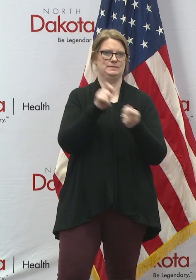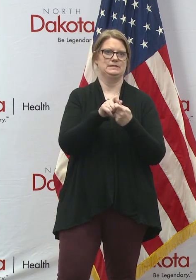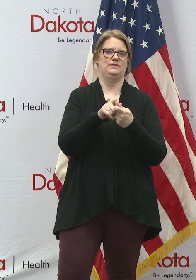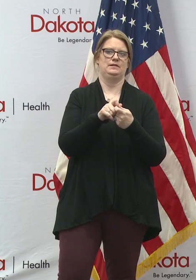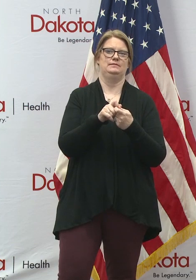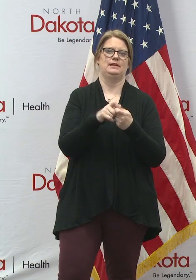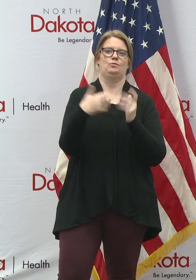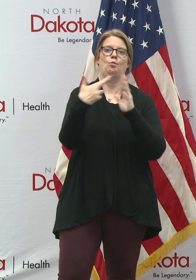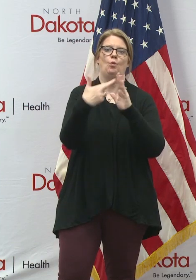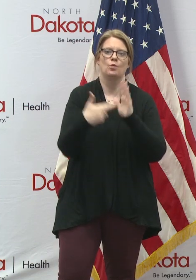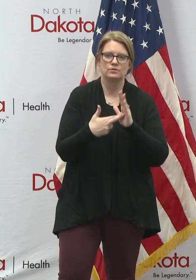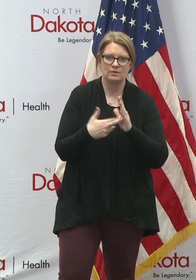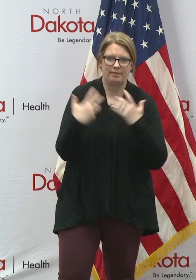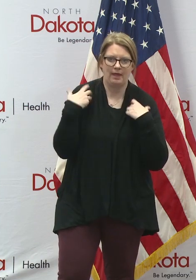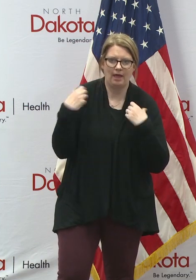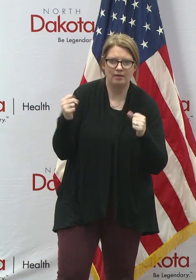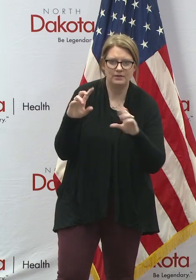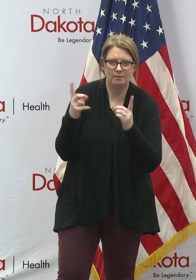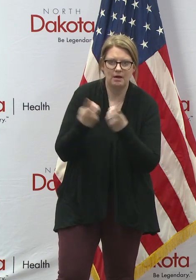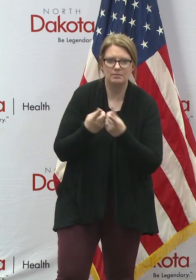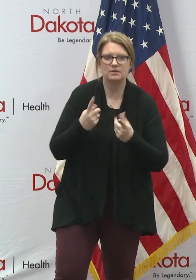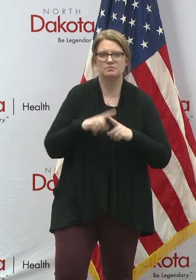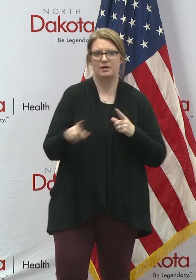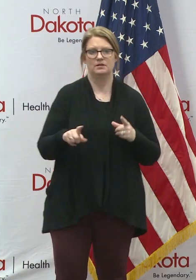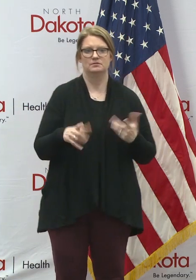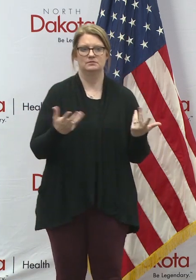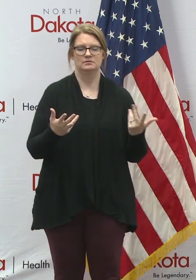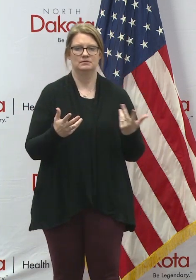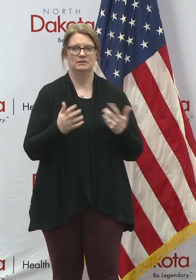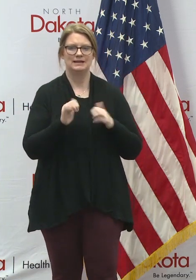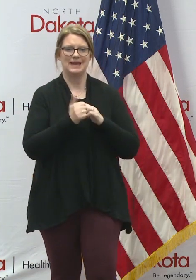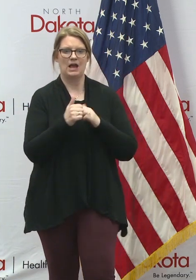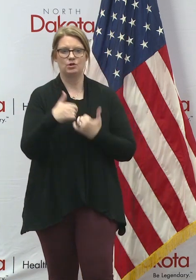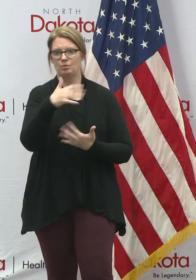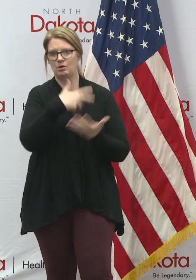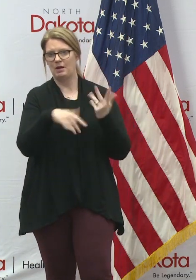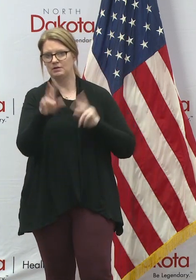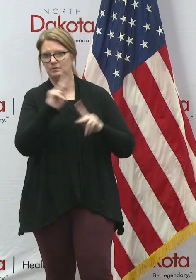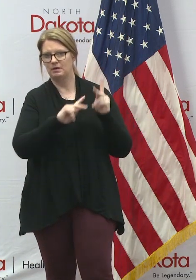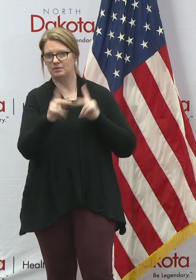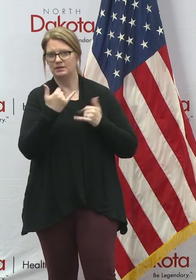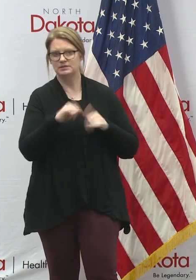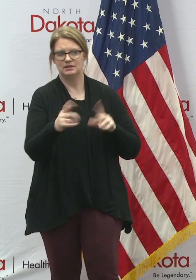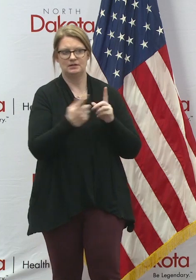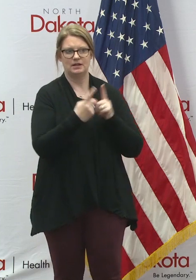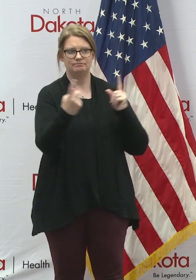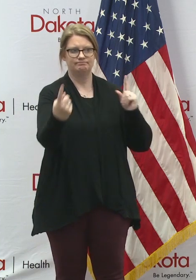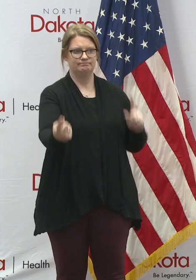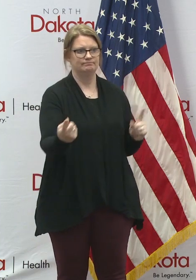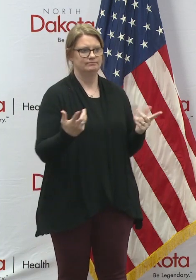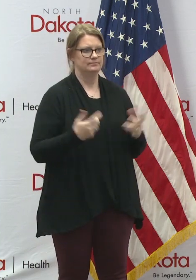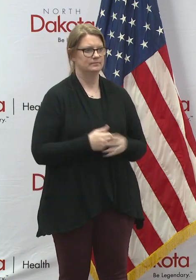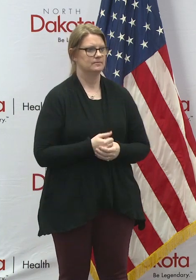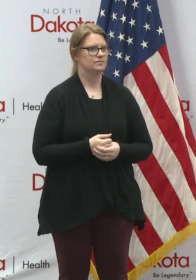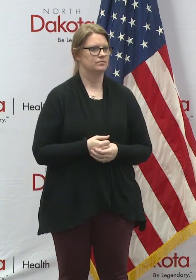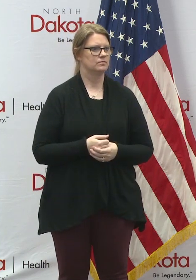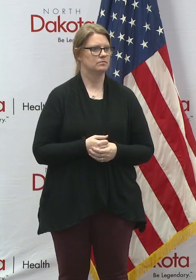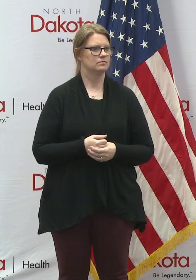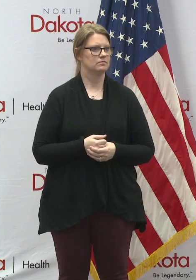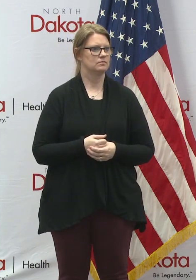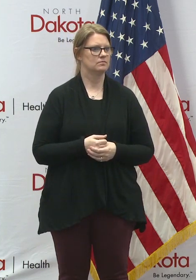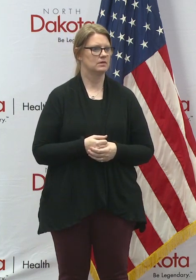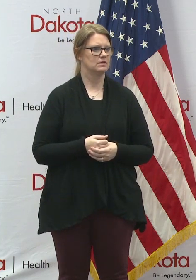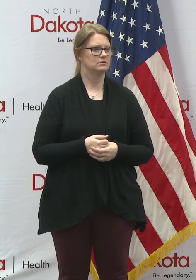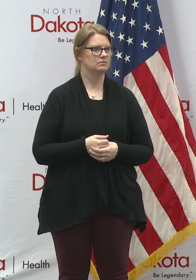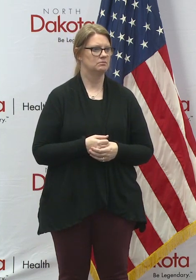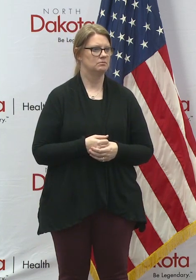official, but there's been directive in terms of how you interact with people. And I think there's a way of doing it. again, they can do it,